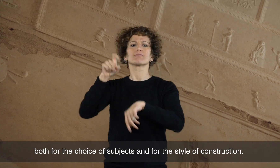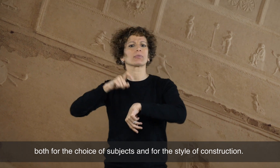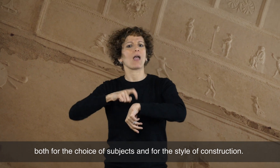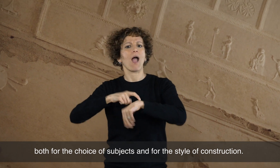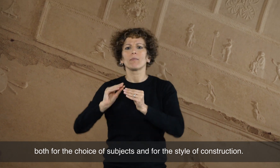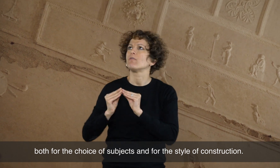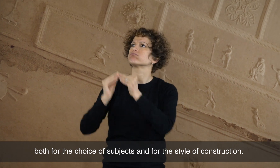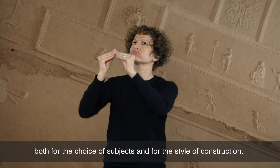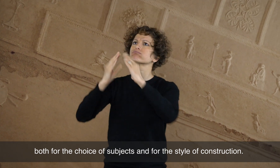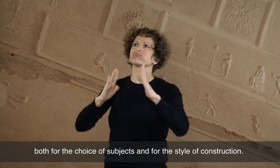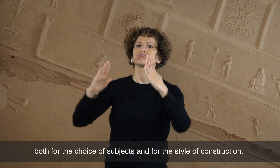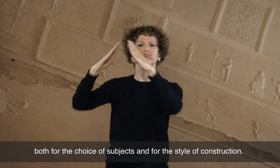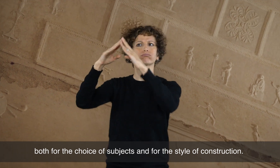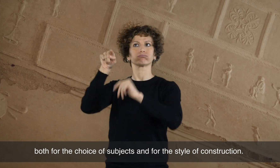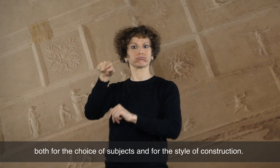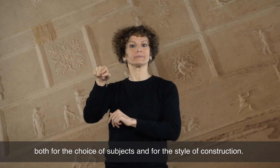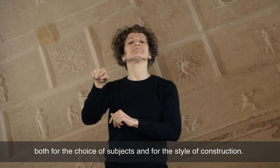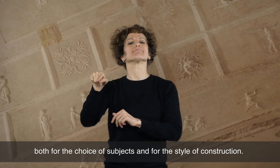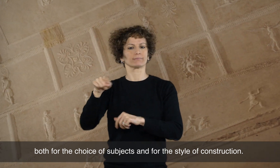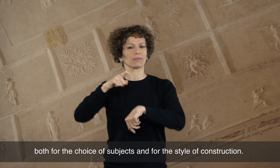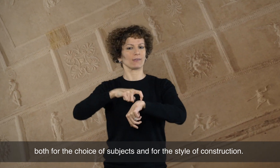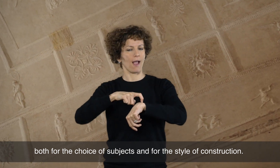of subjects and for the style of construction.